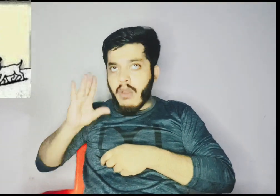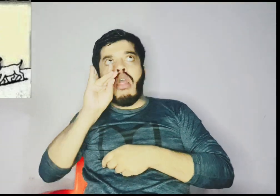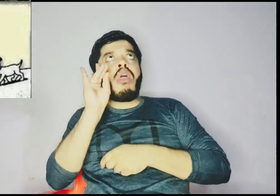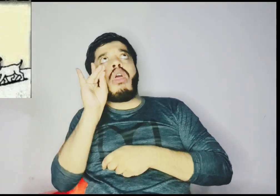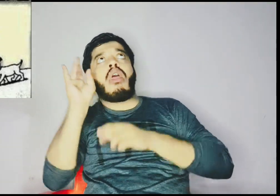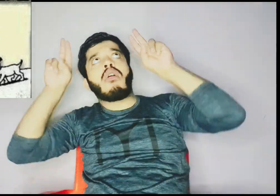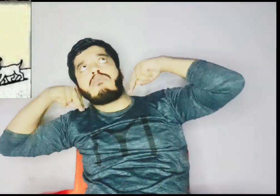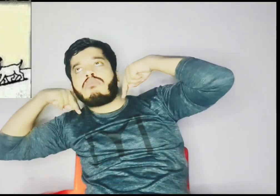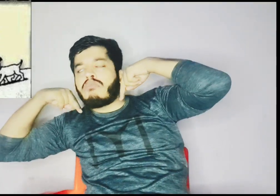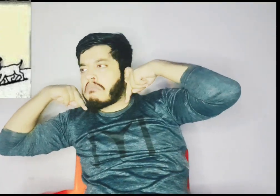get on board.